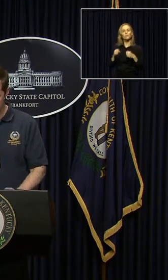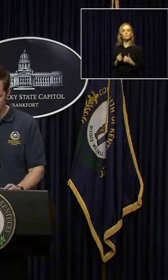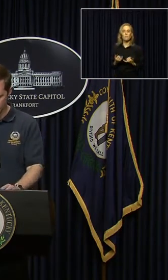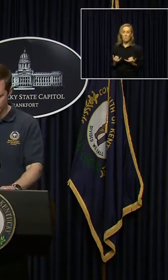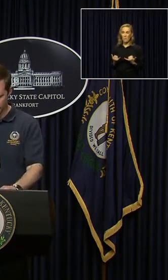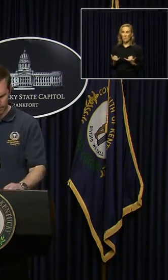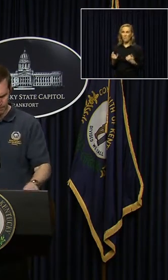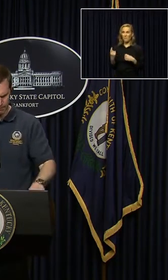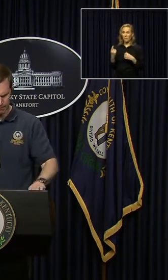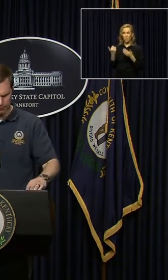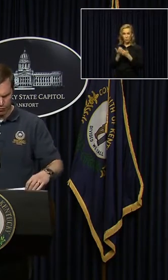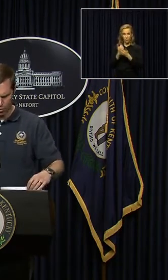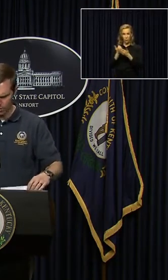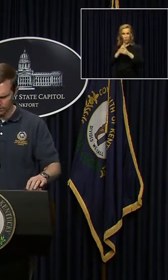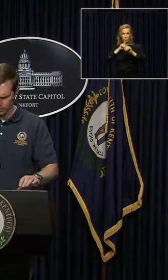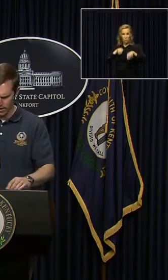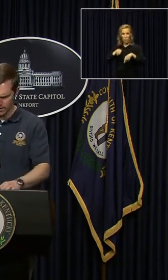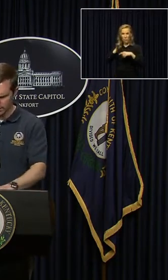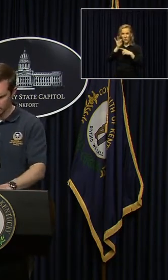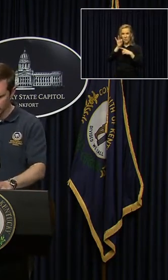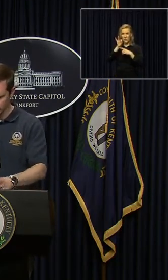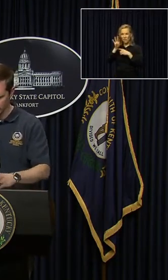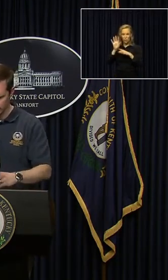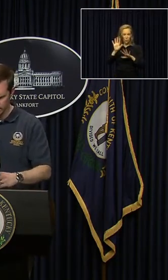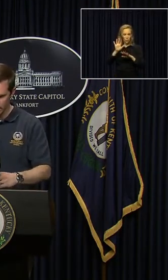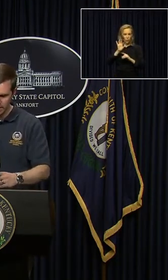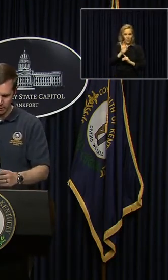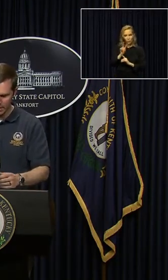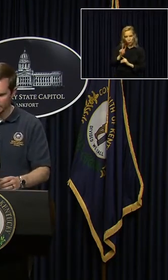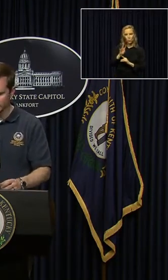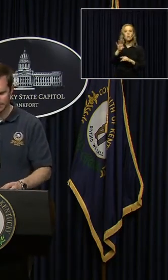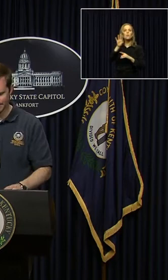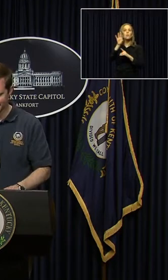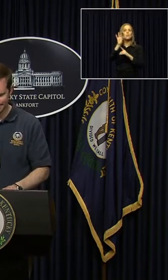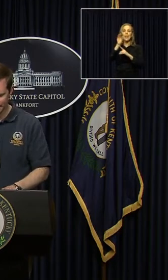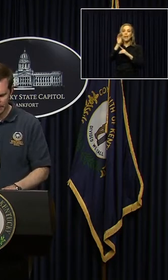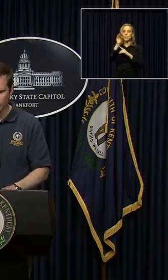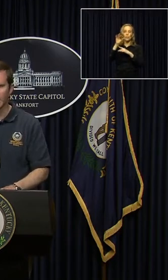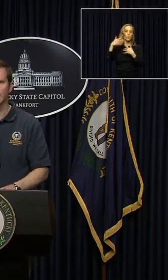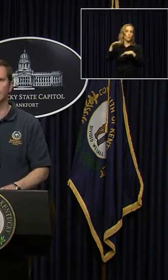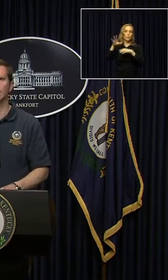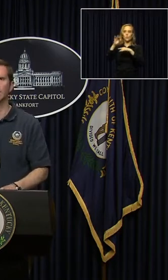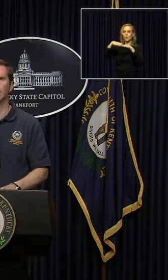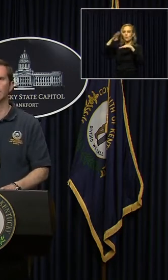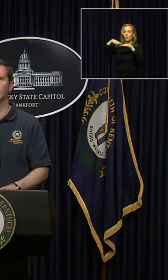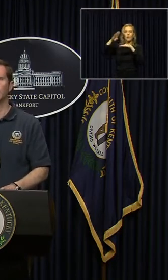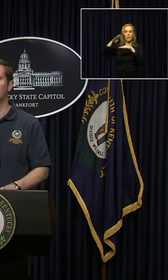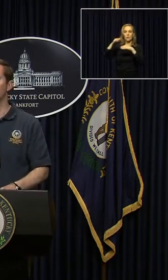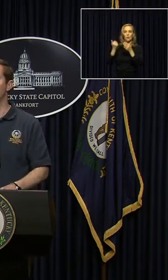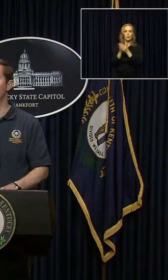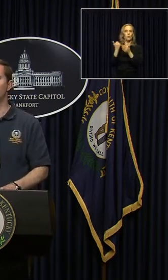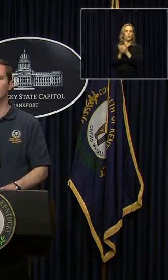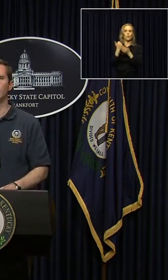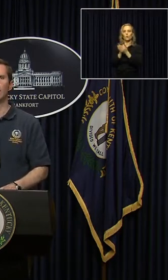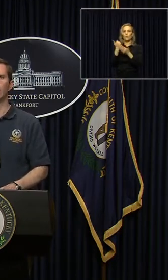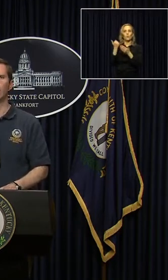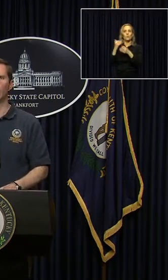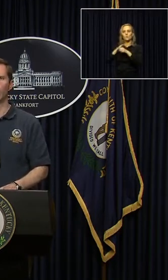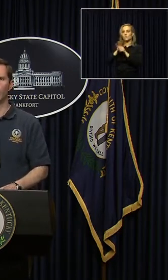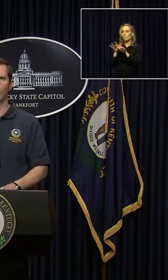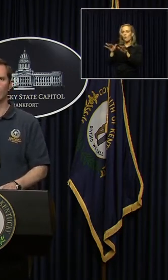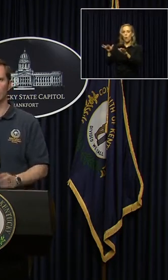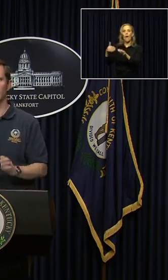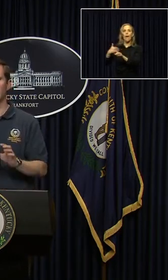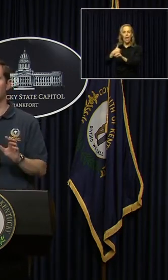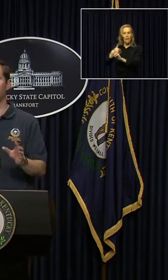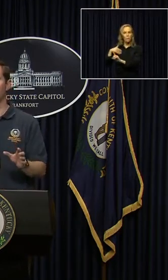or 92 90 plus new cases. Being healthy at home has never